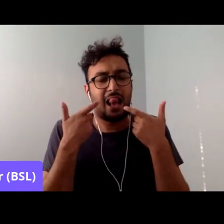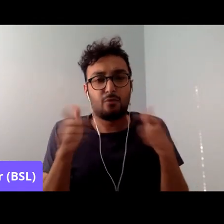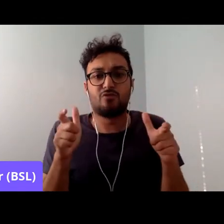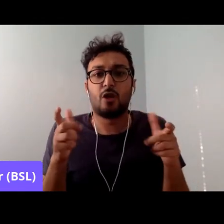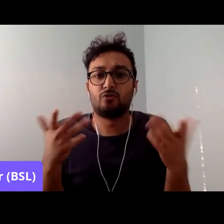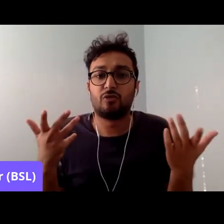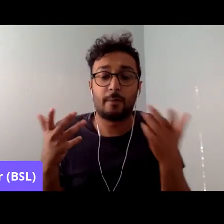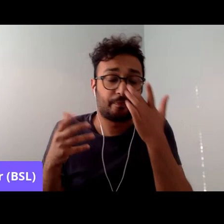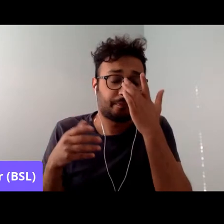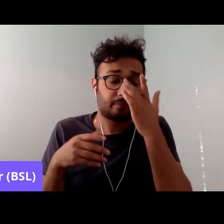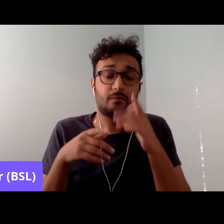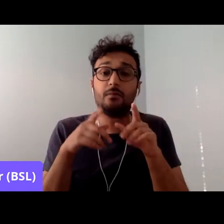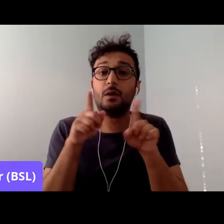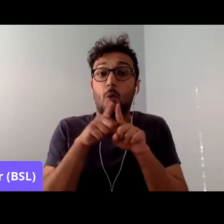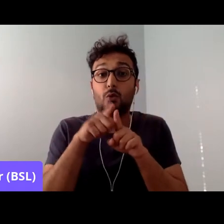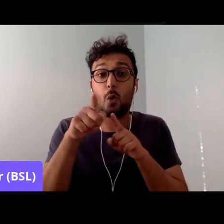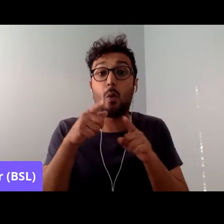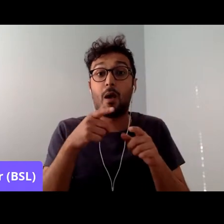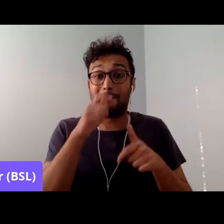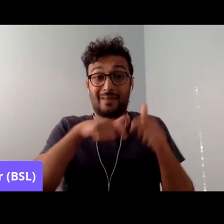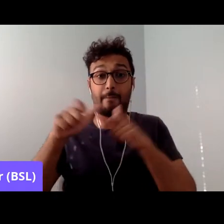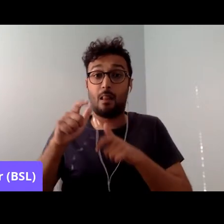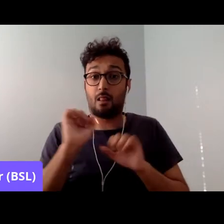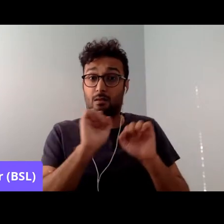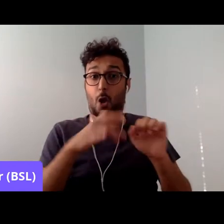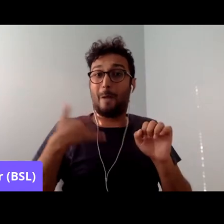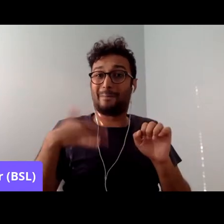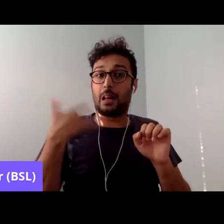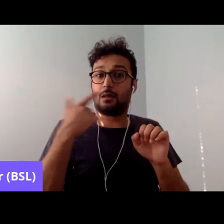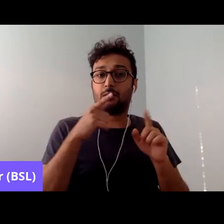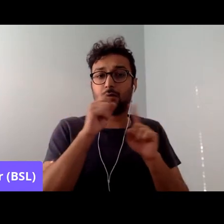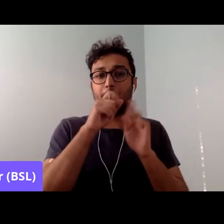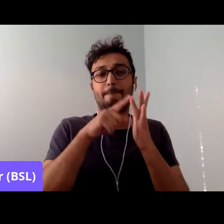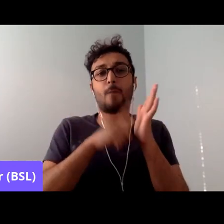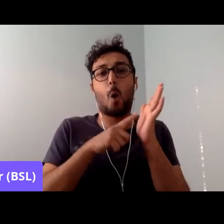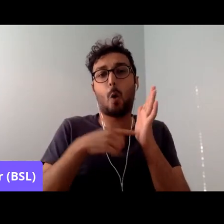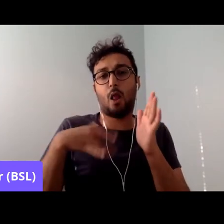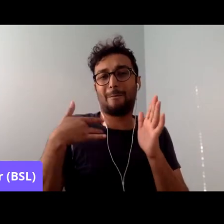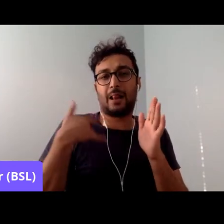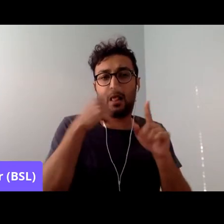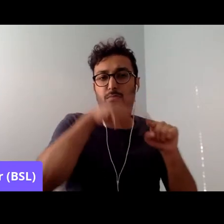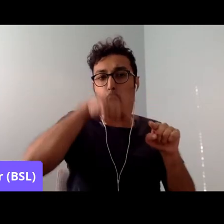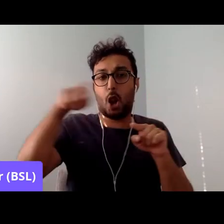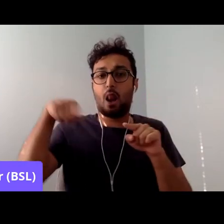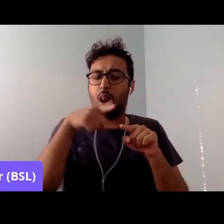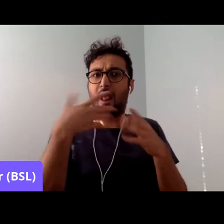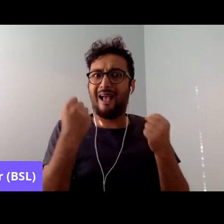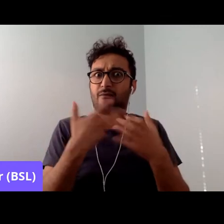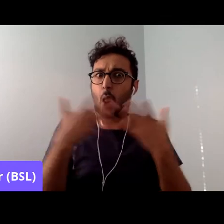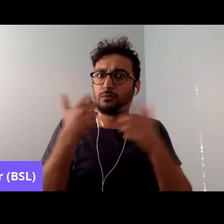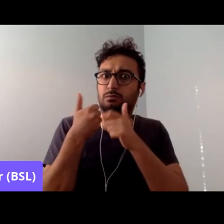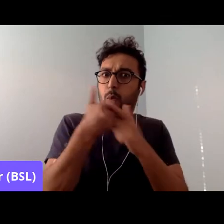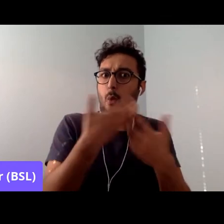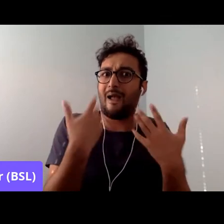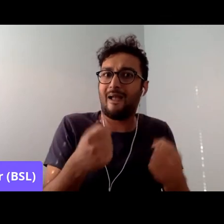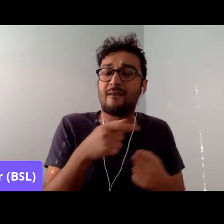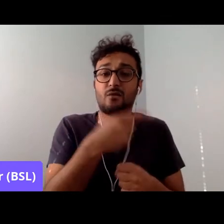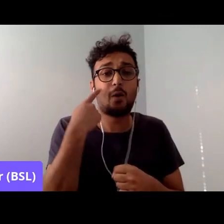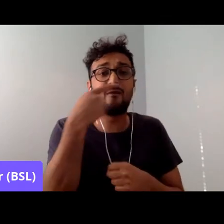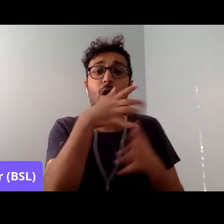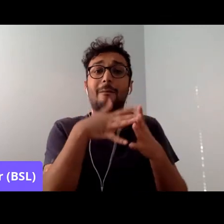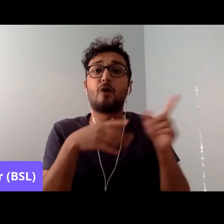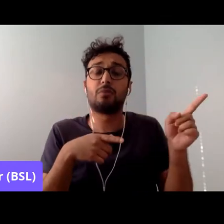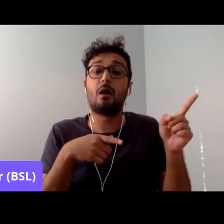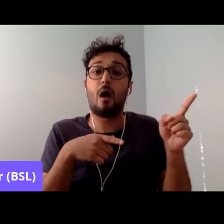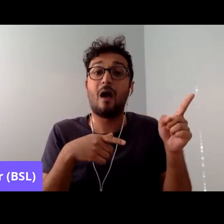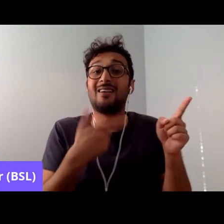in the opinion polls. The last one I saw said that 40% of registered US voters said they would